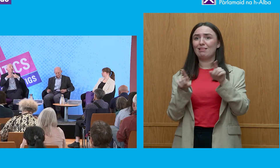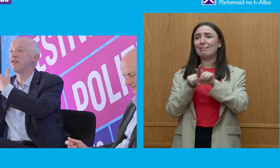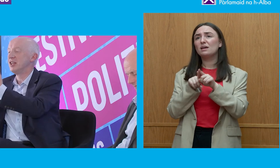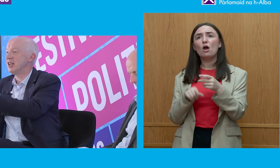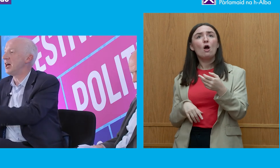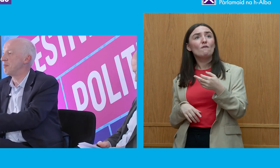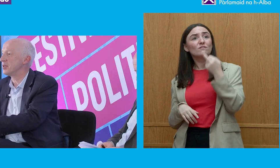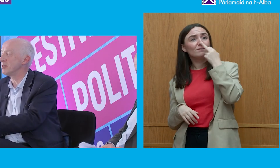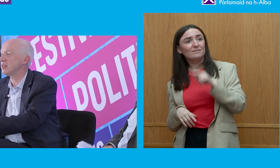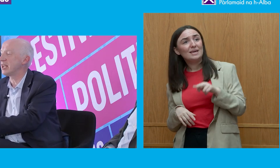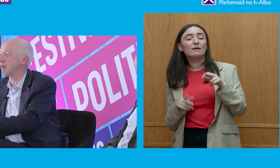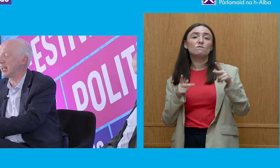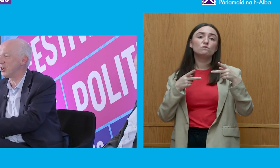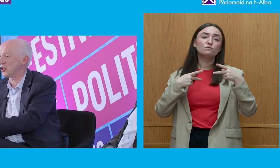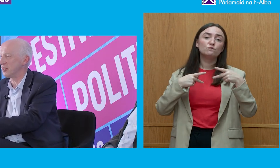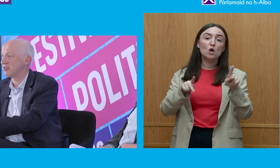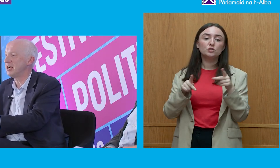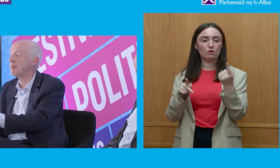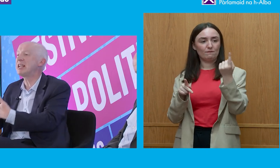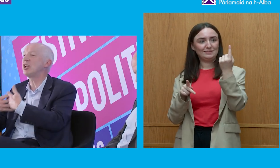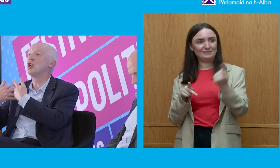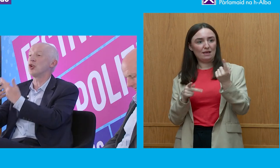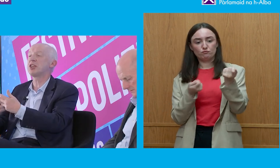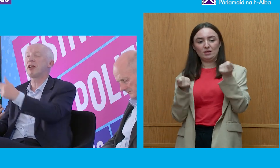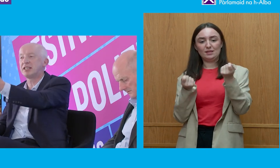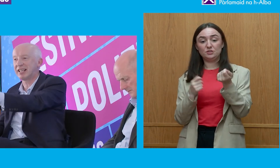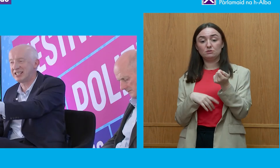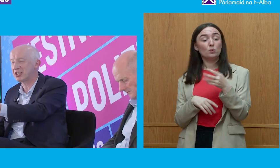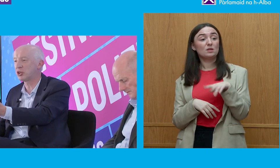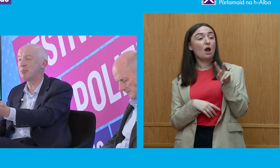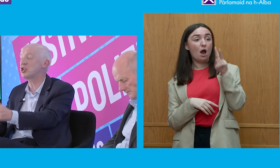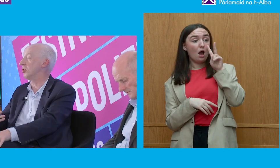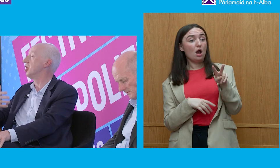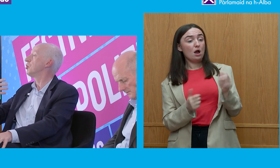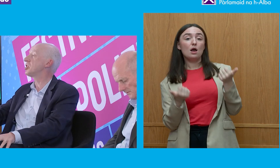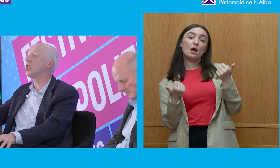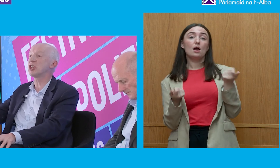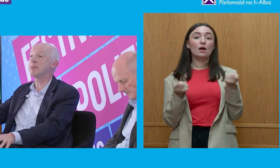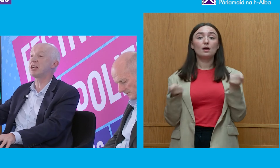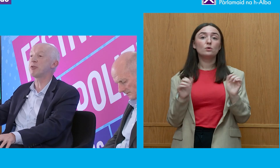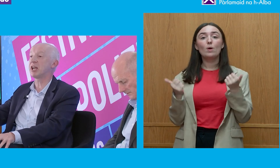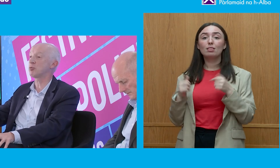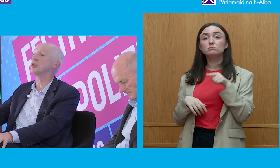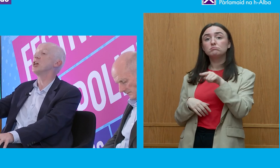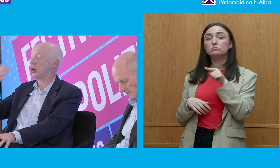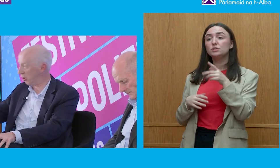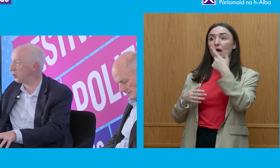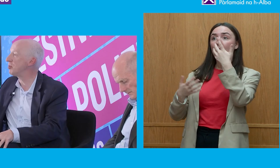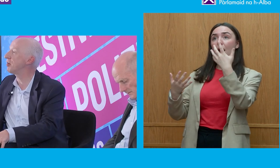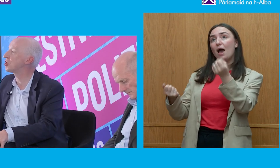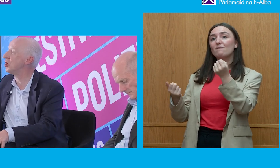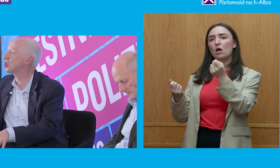of um self regulation right they made it look they created the ecclesiastical commission which is largely made up of guess what